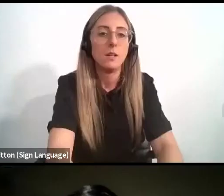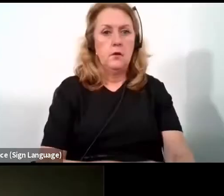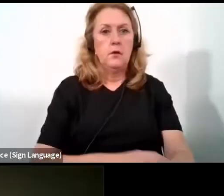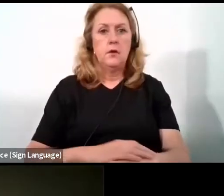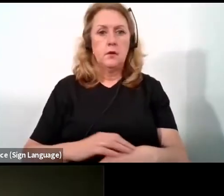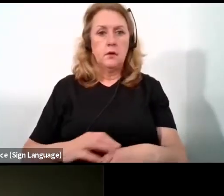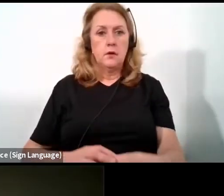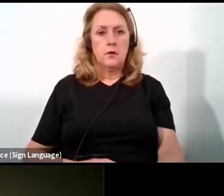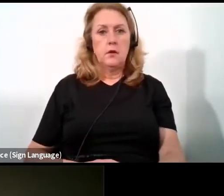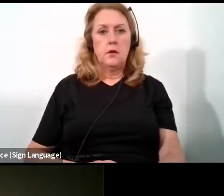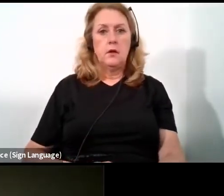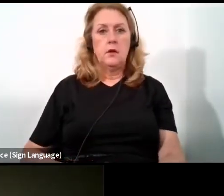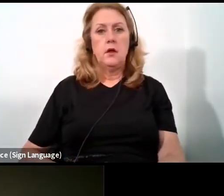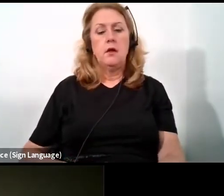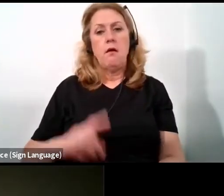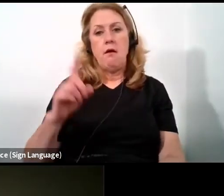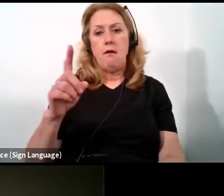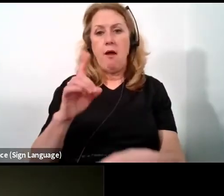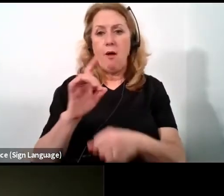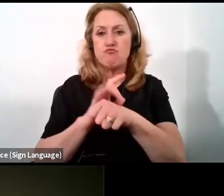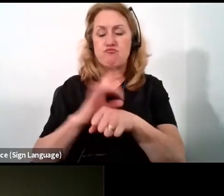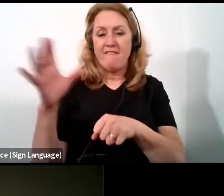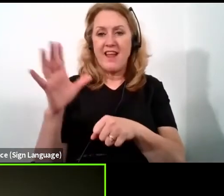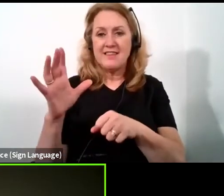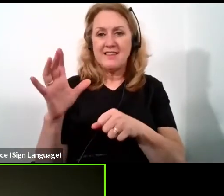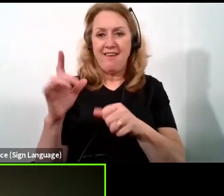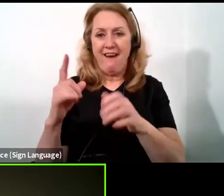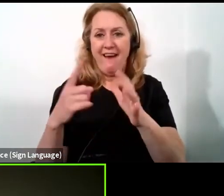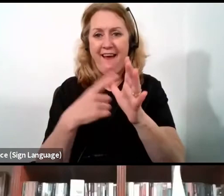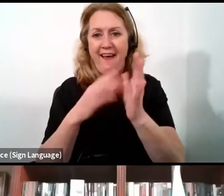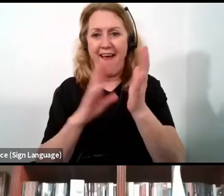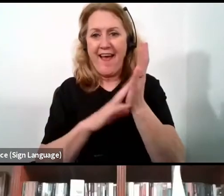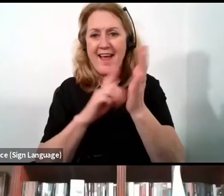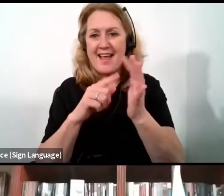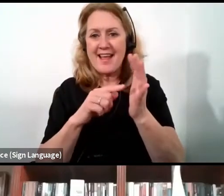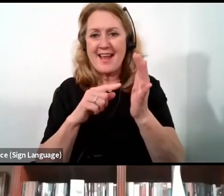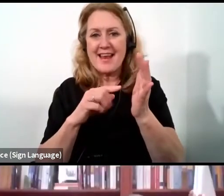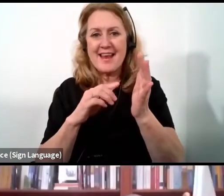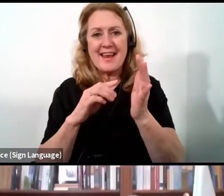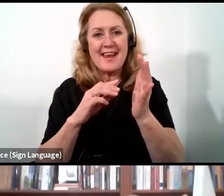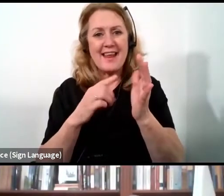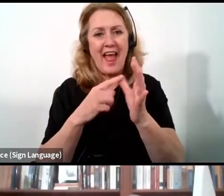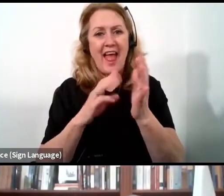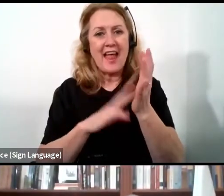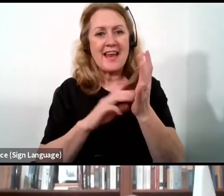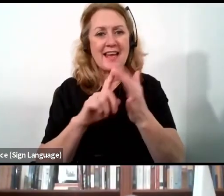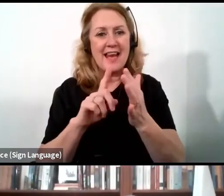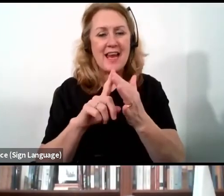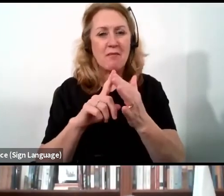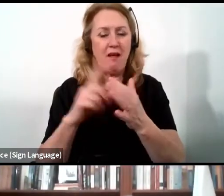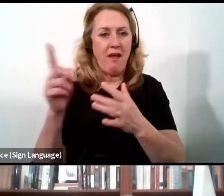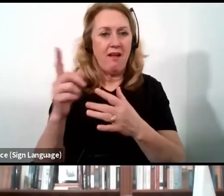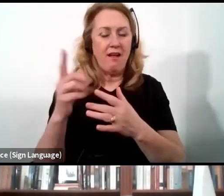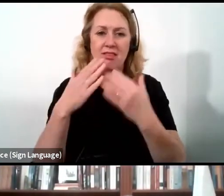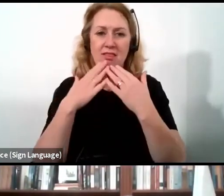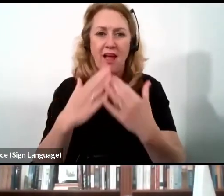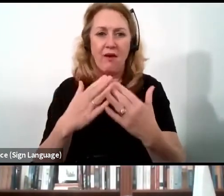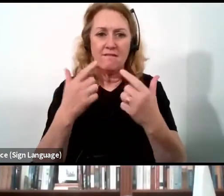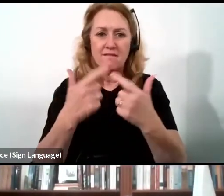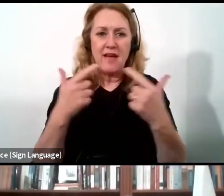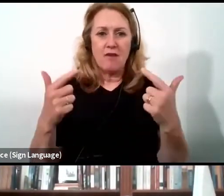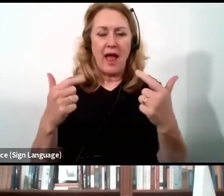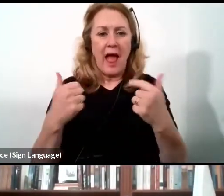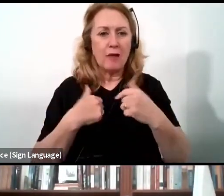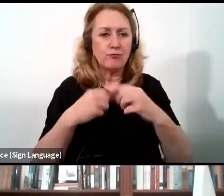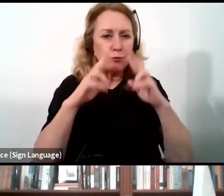Professor Fakim, thank you very much. I tried to look on my machine to see